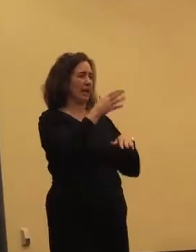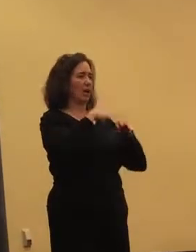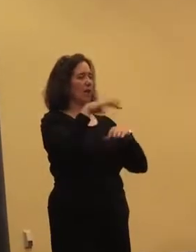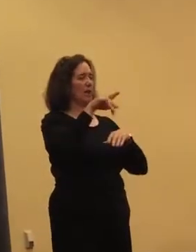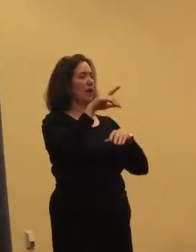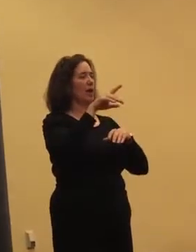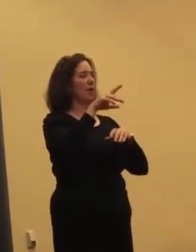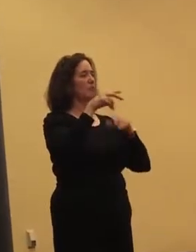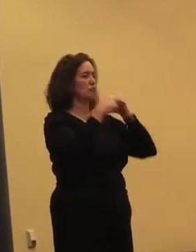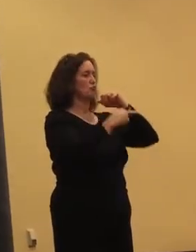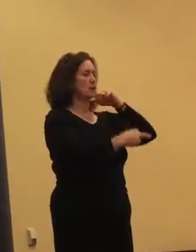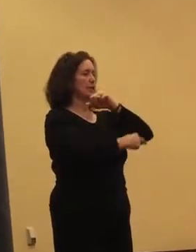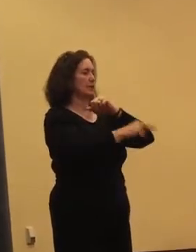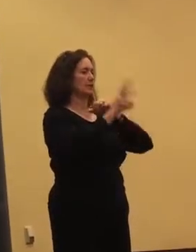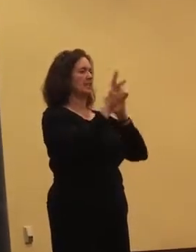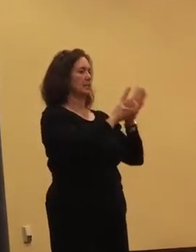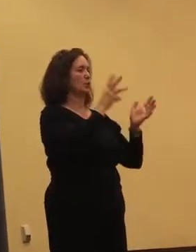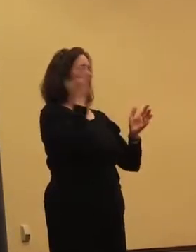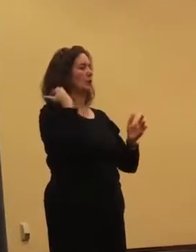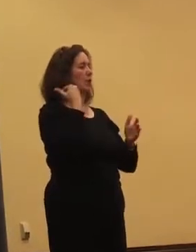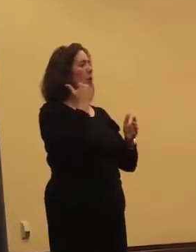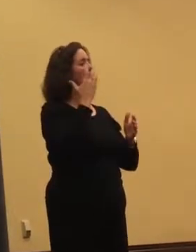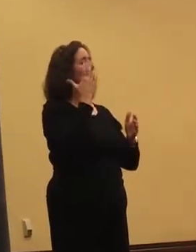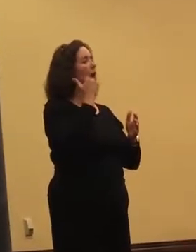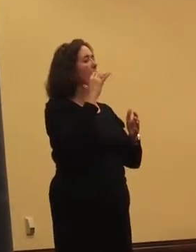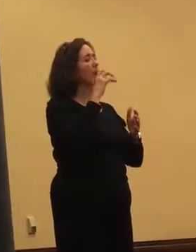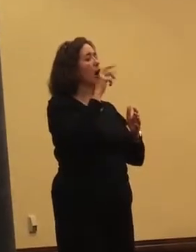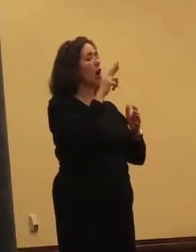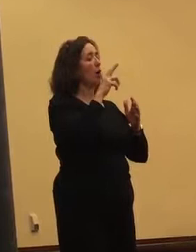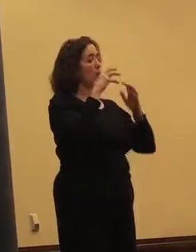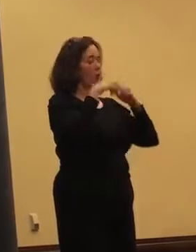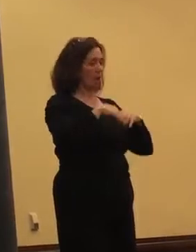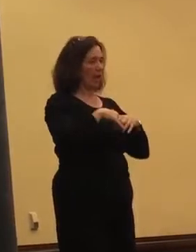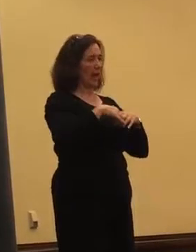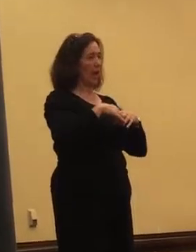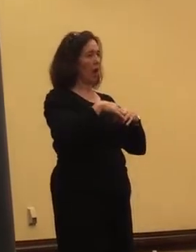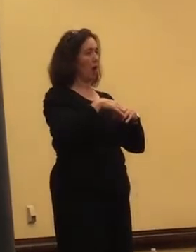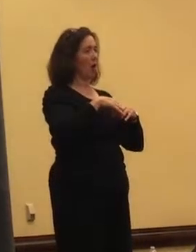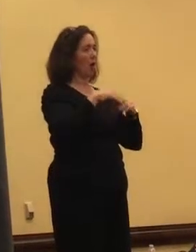bridge six weeks ago, helping people in a car that was broken down.